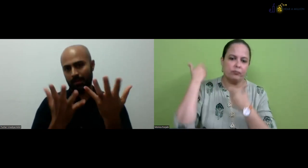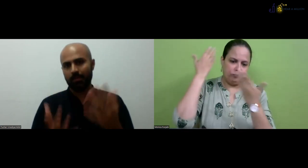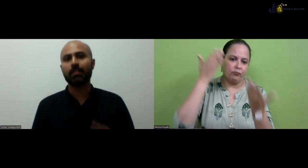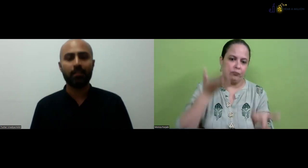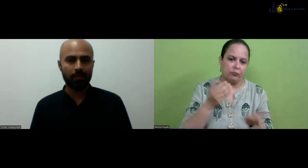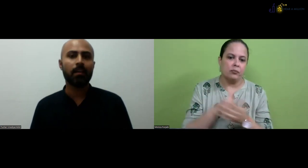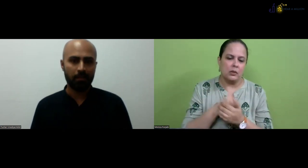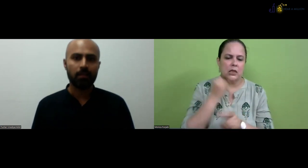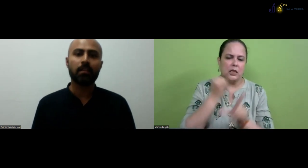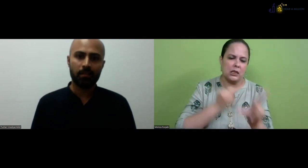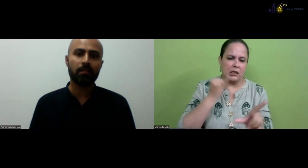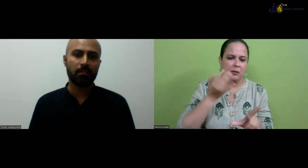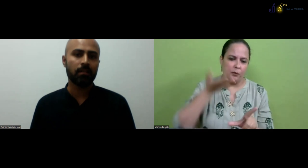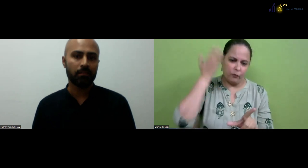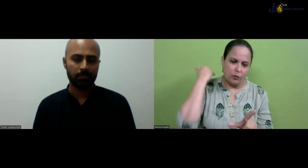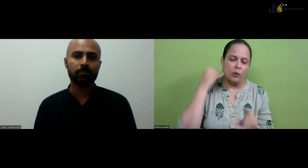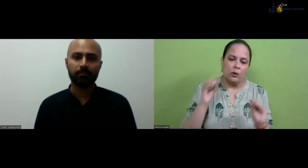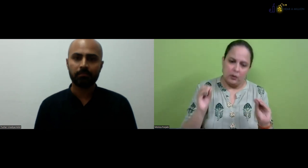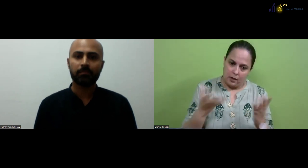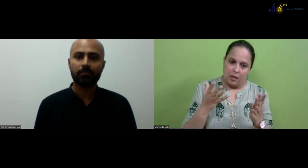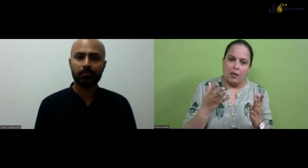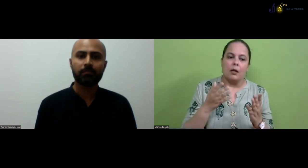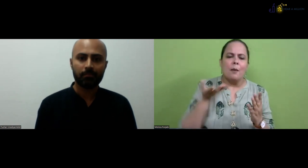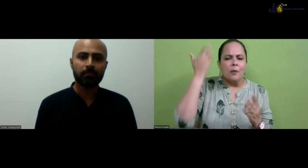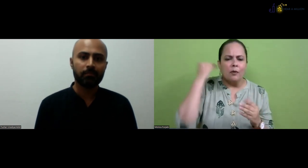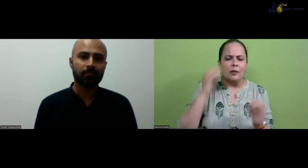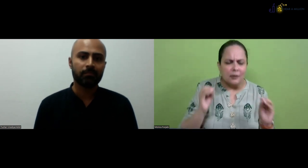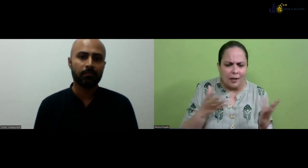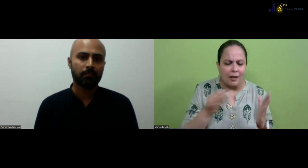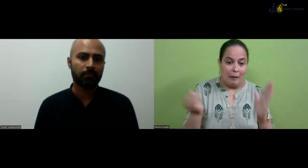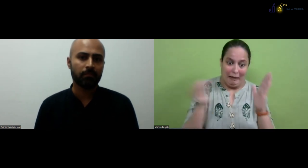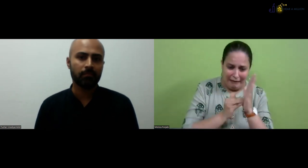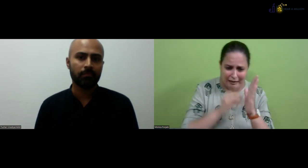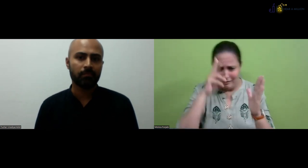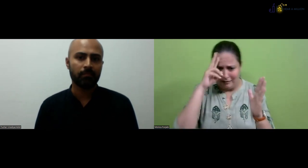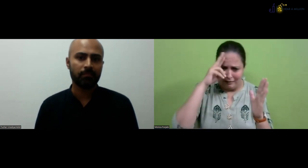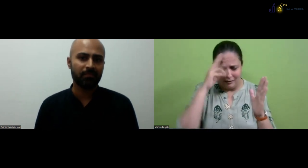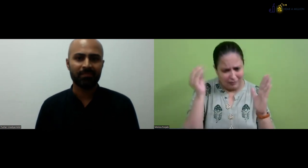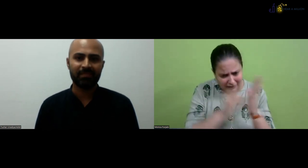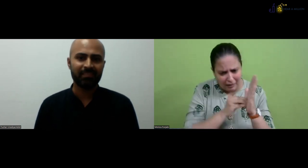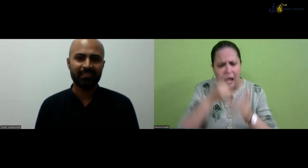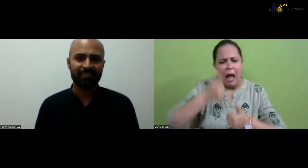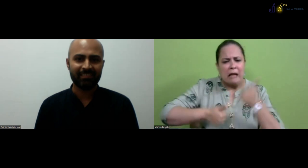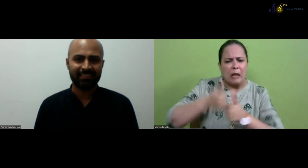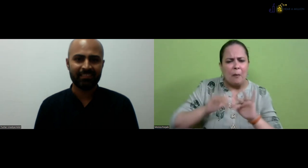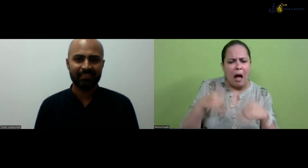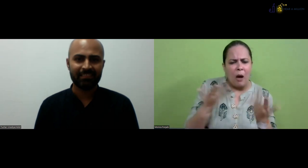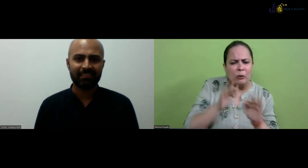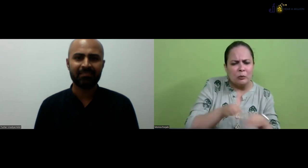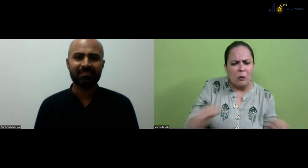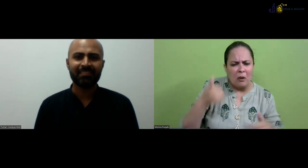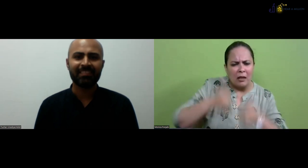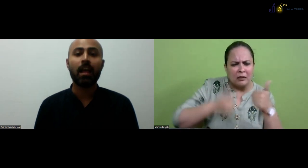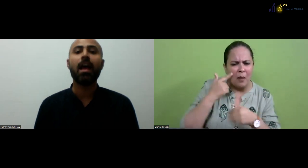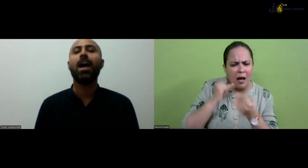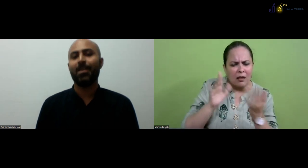I think five or six years ago, six years ago. Yeah. So we started, we were like to